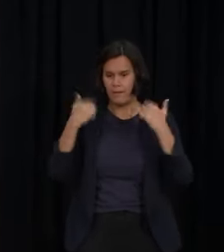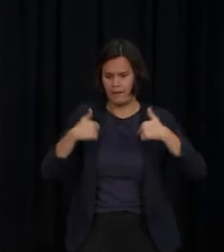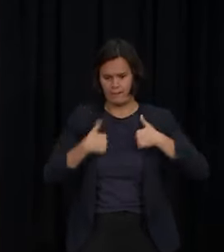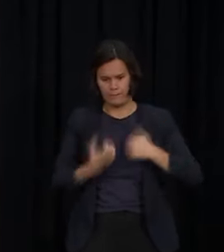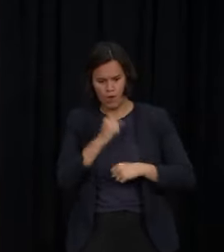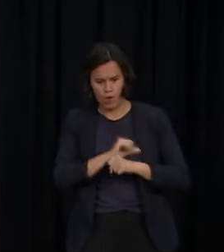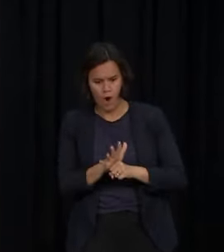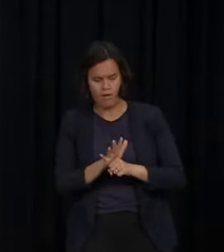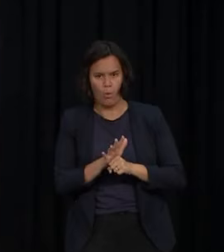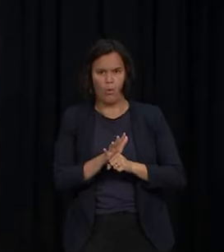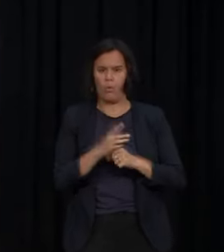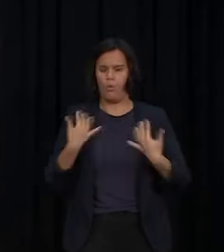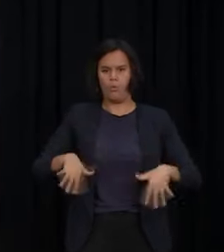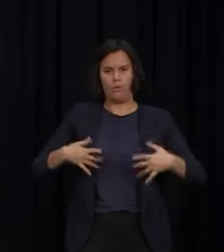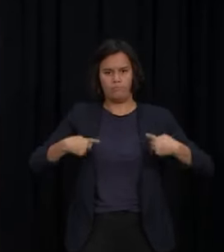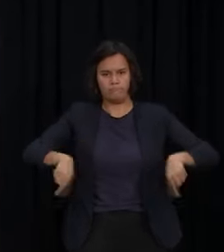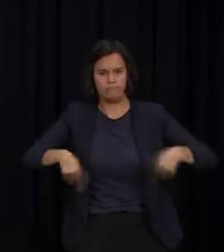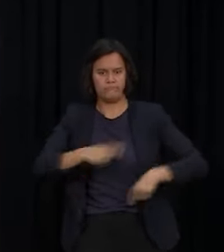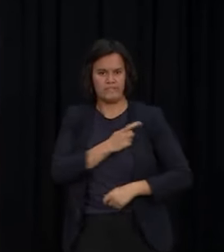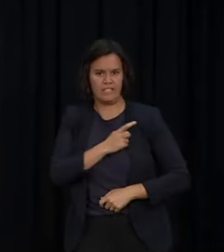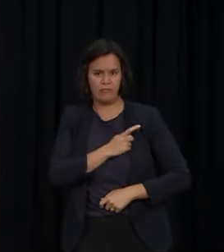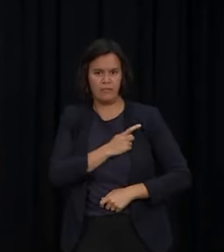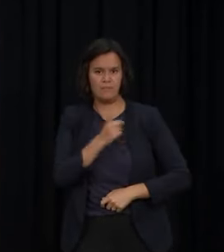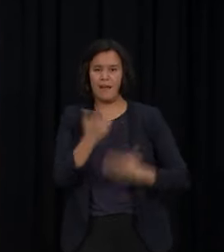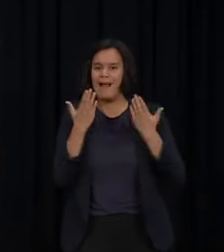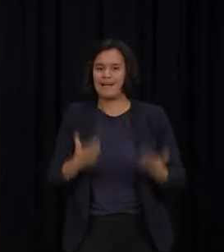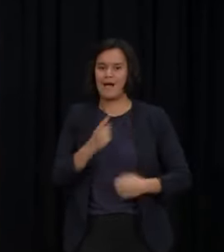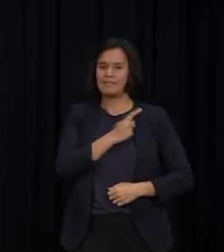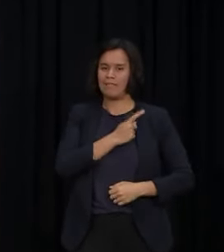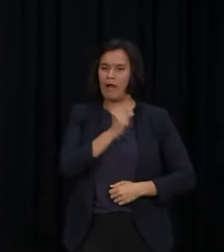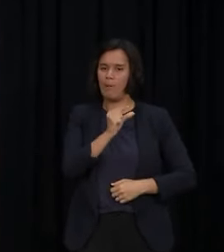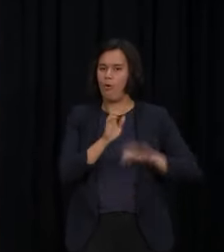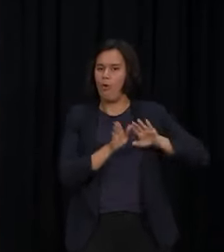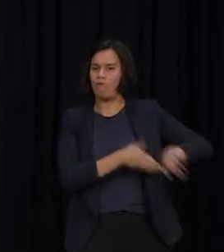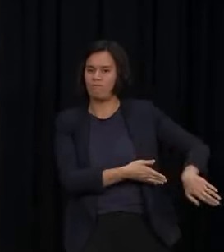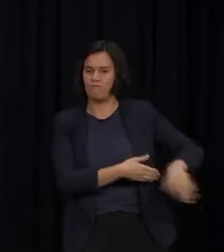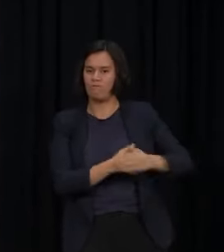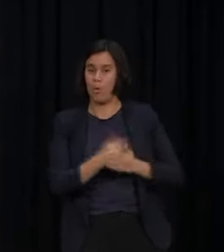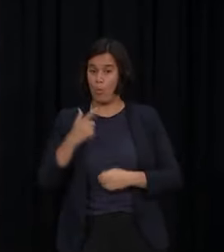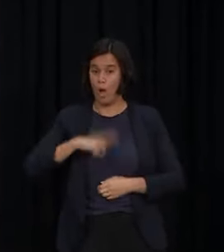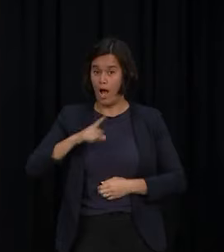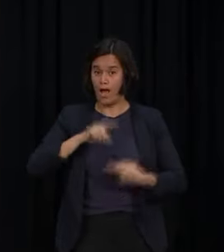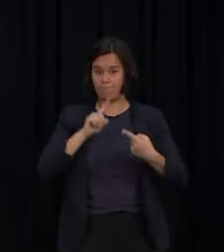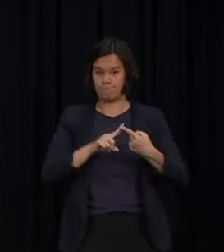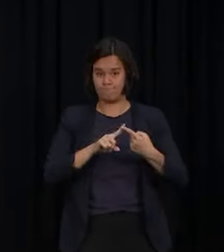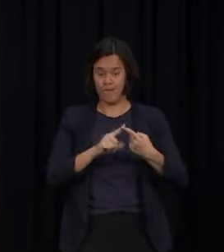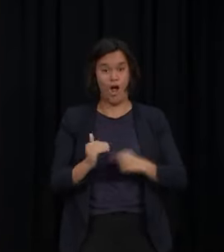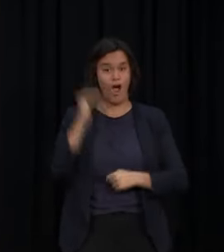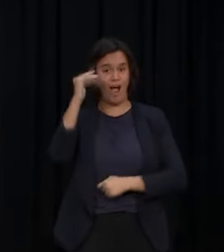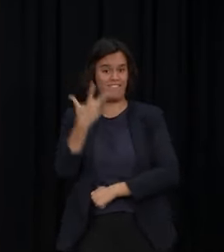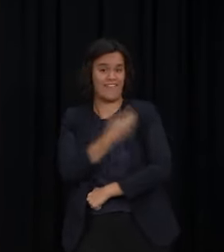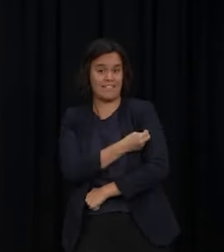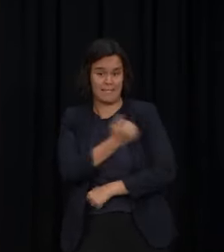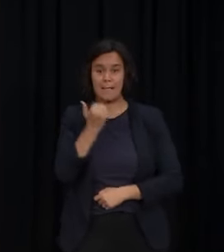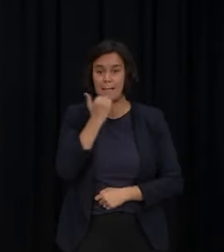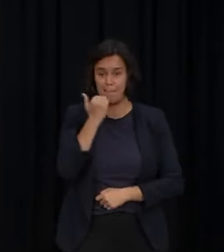now, and that's for three reasons. Firstly, we are highly vaccinated, and that happened before Omicron set in.